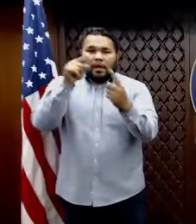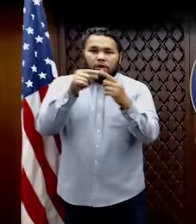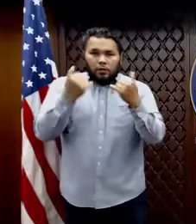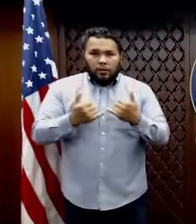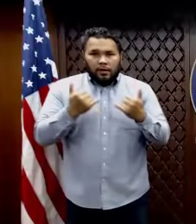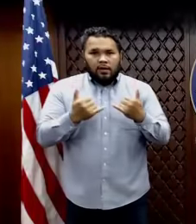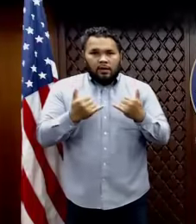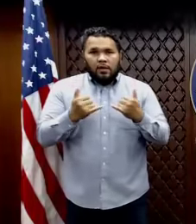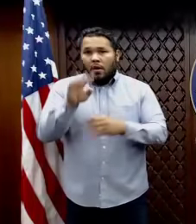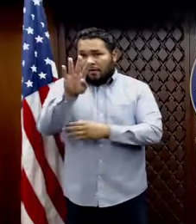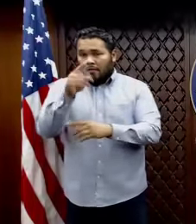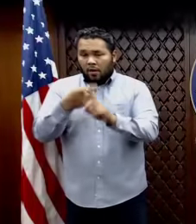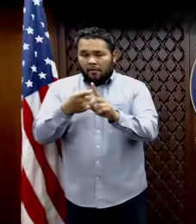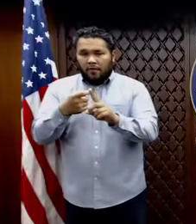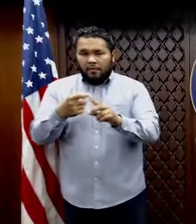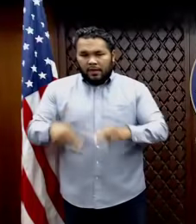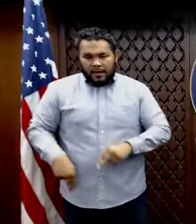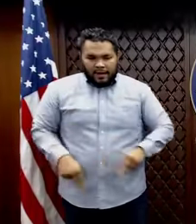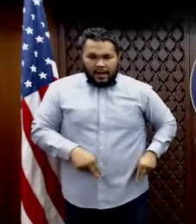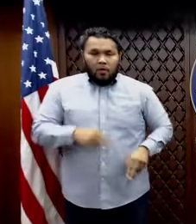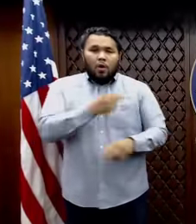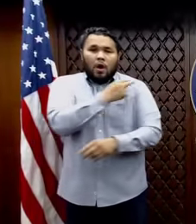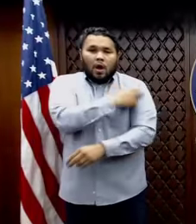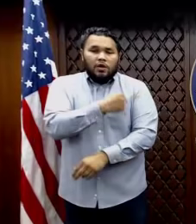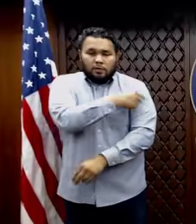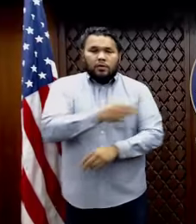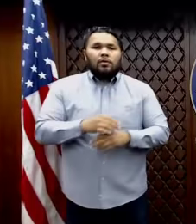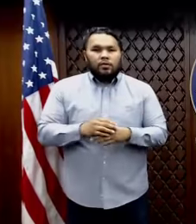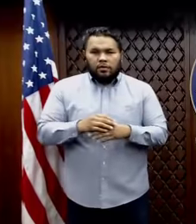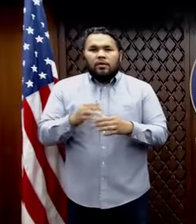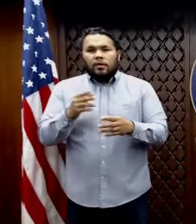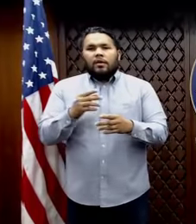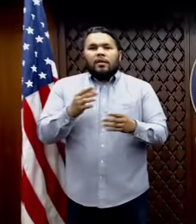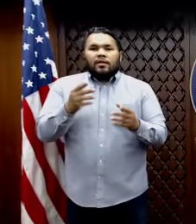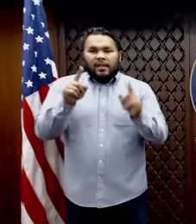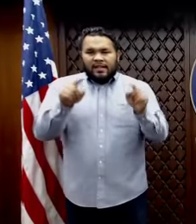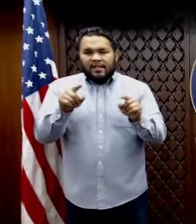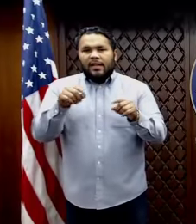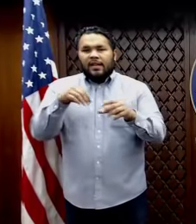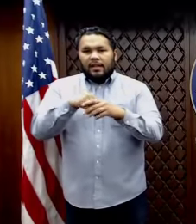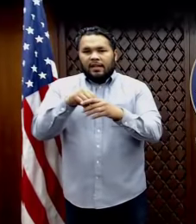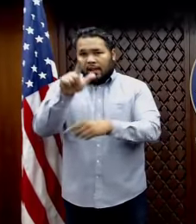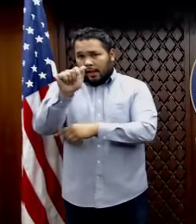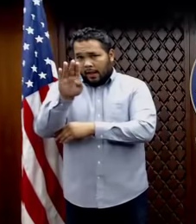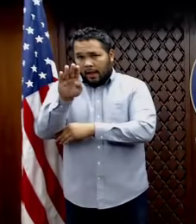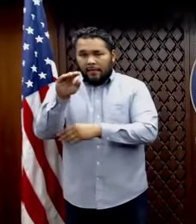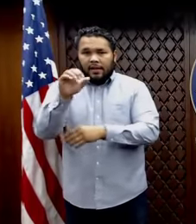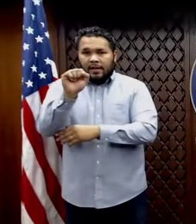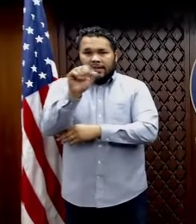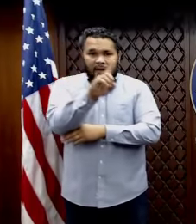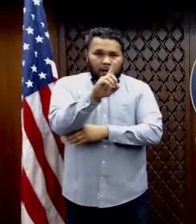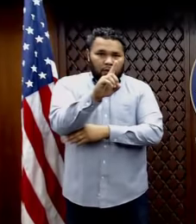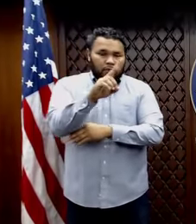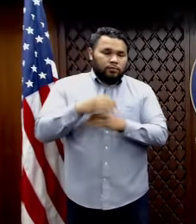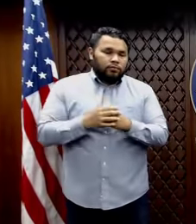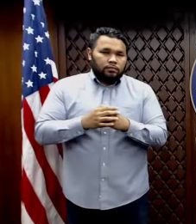Naval Hospital that were performed at their lab in San Diego. The main reporting sources for all of these positive